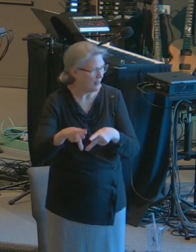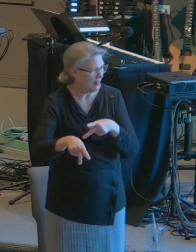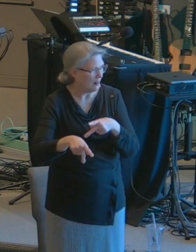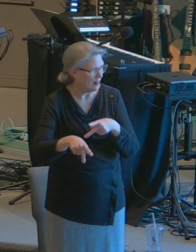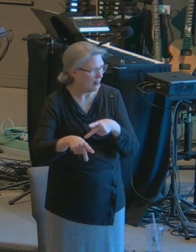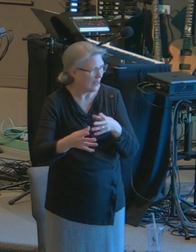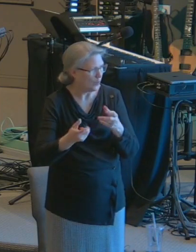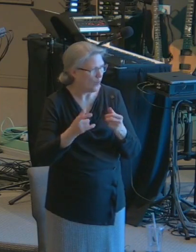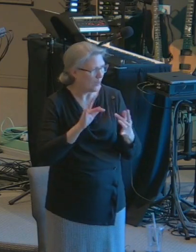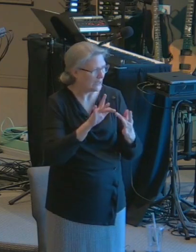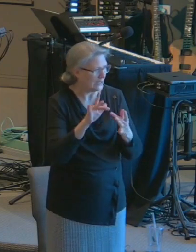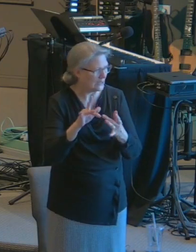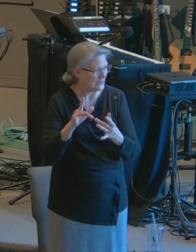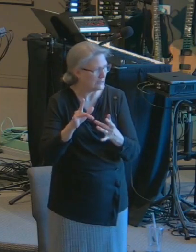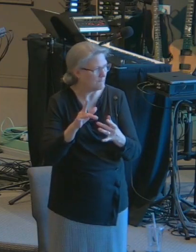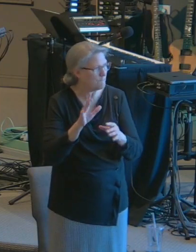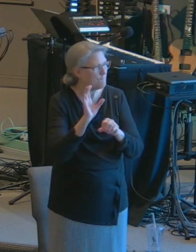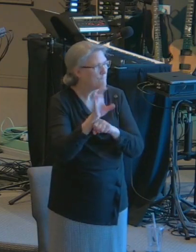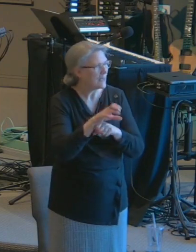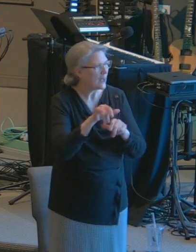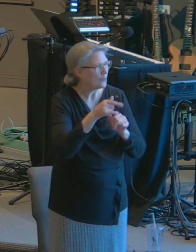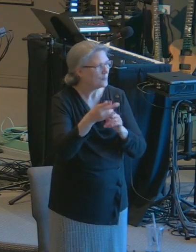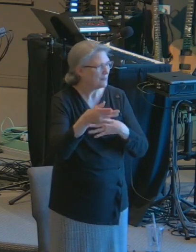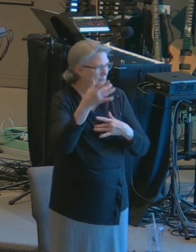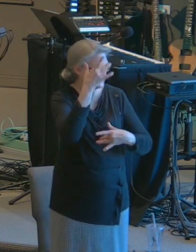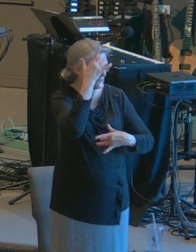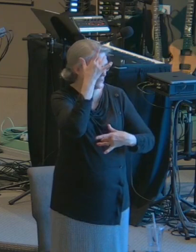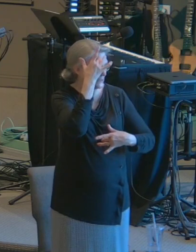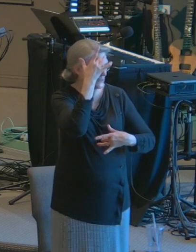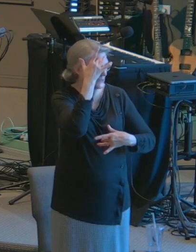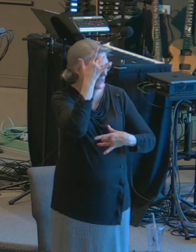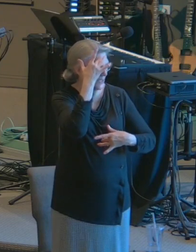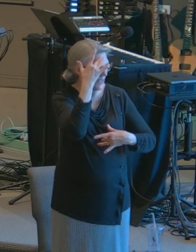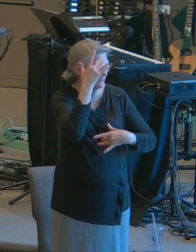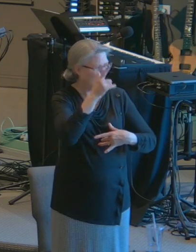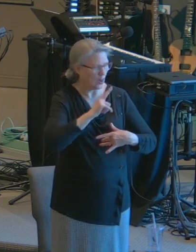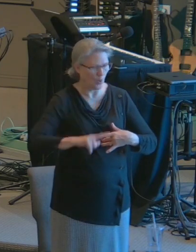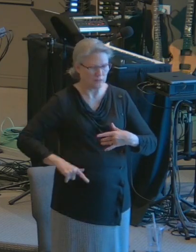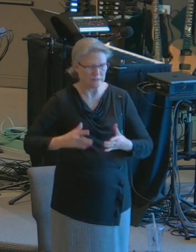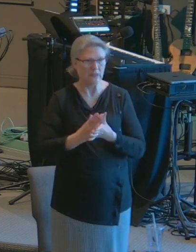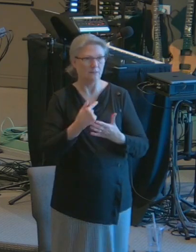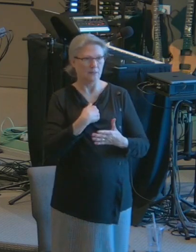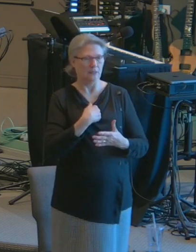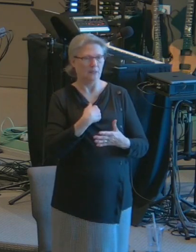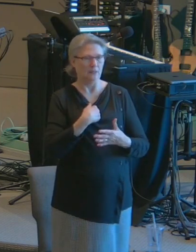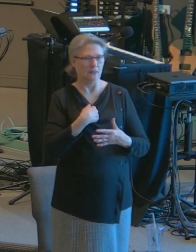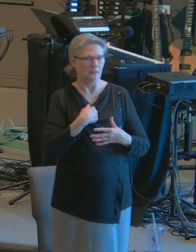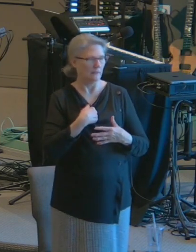Lord stopped me. He said, I've got a job I want you to do while you're there.